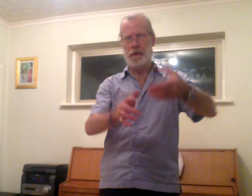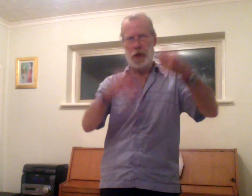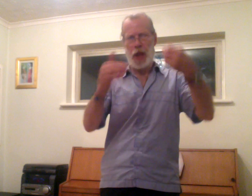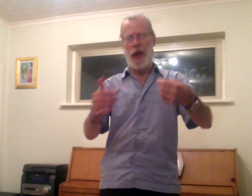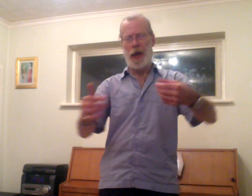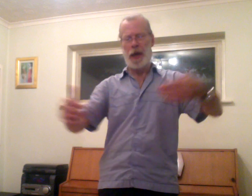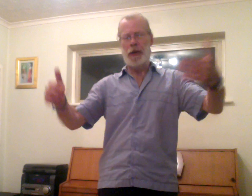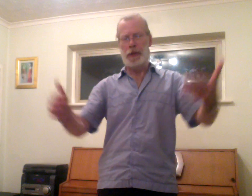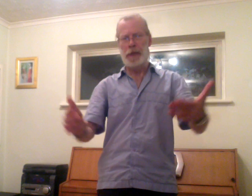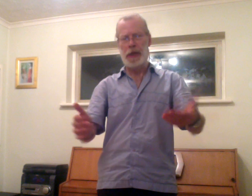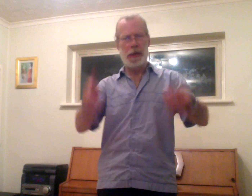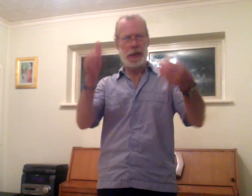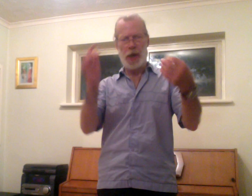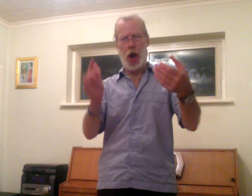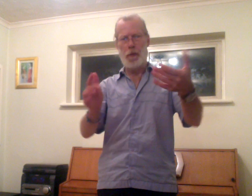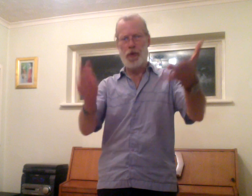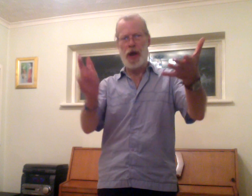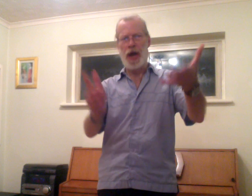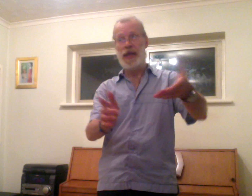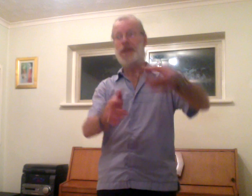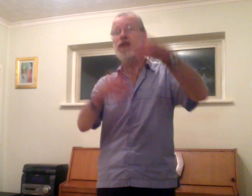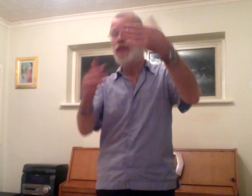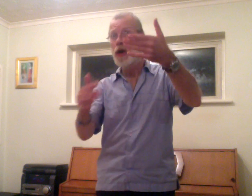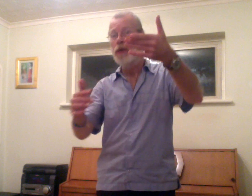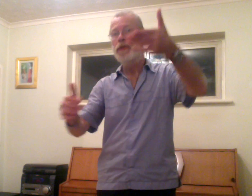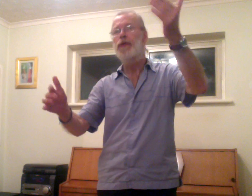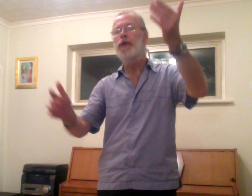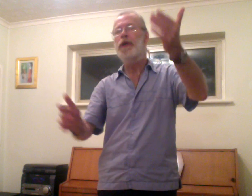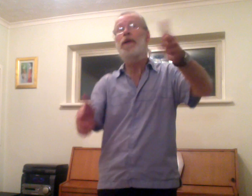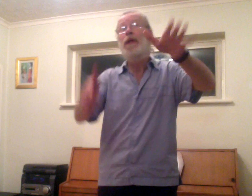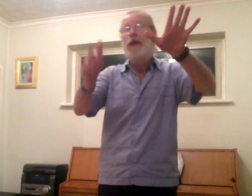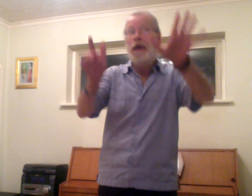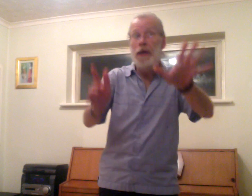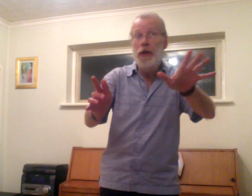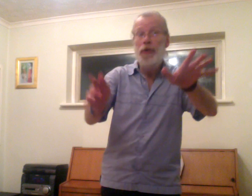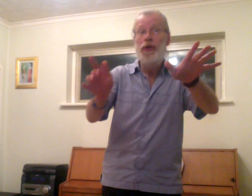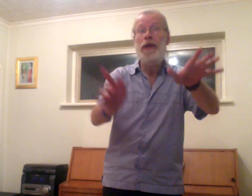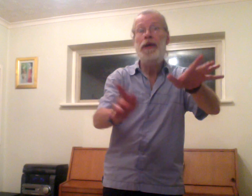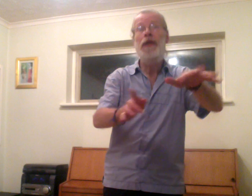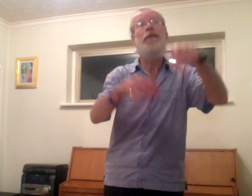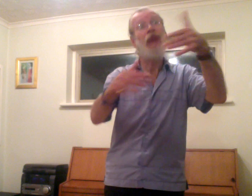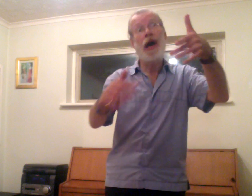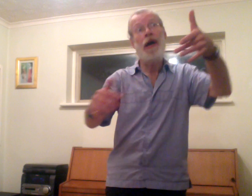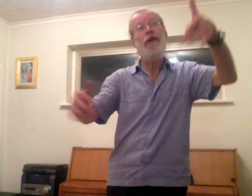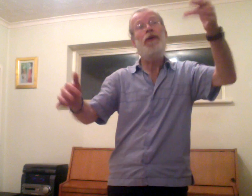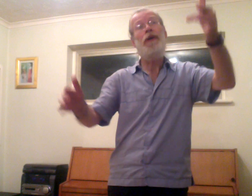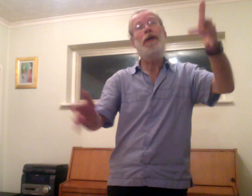land be oppressed The dream has